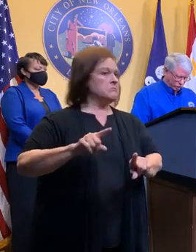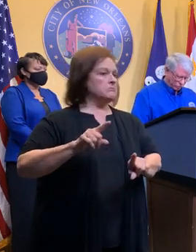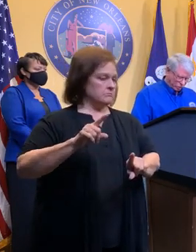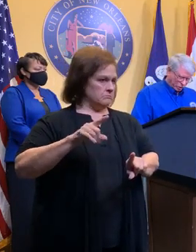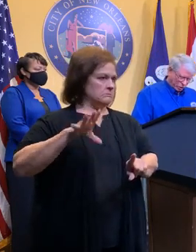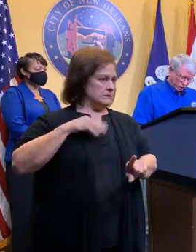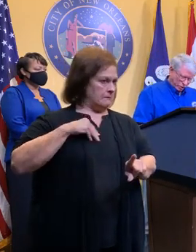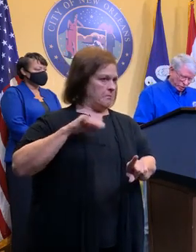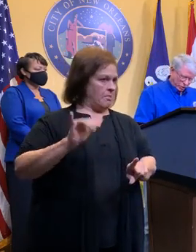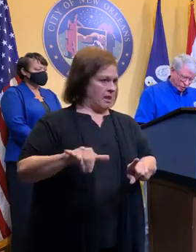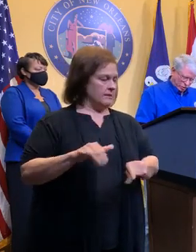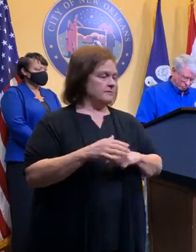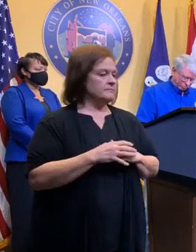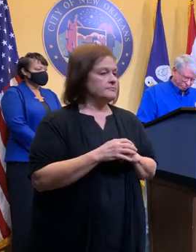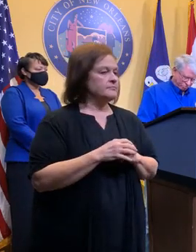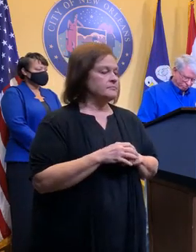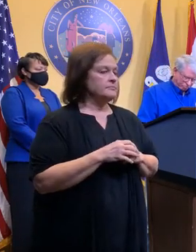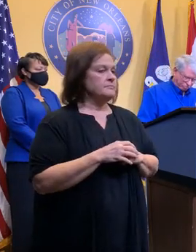there as well.